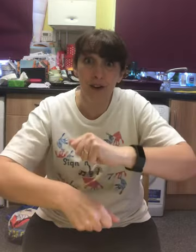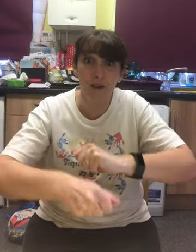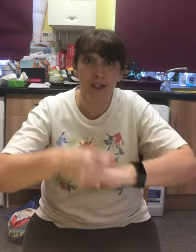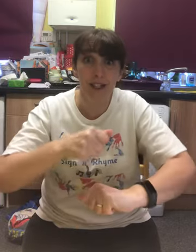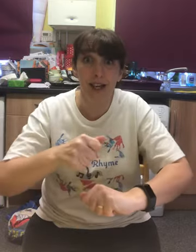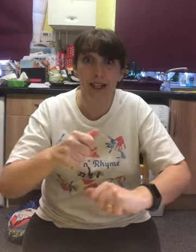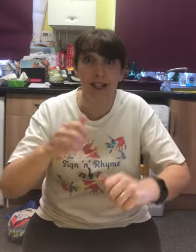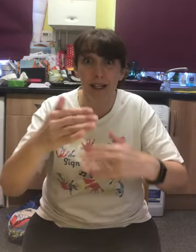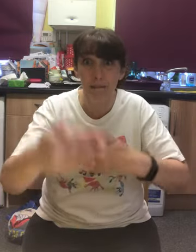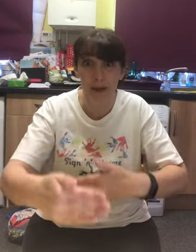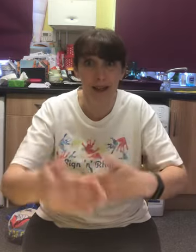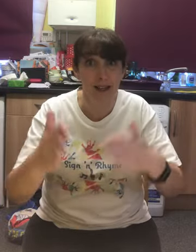recycling bin.